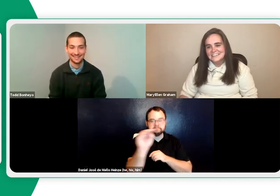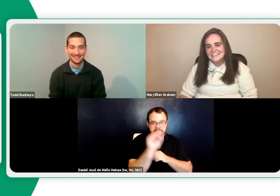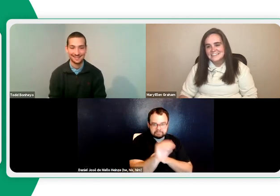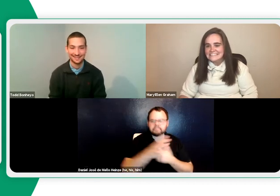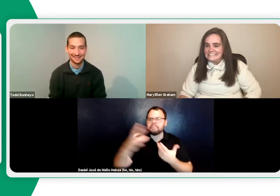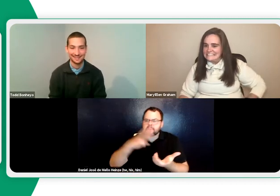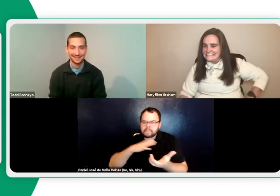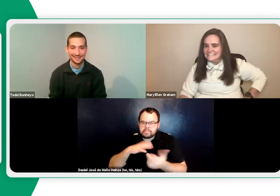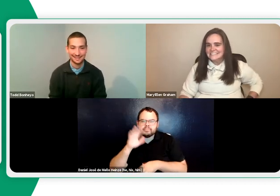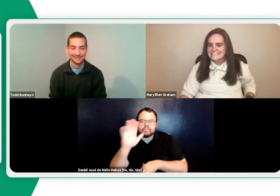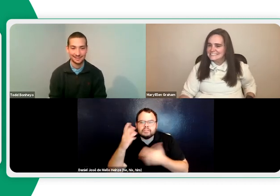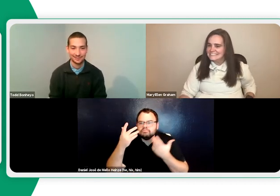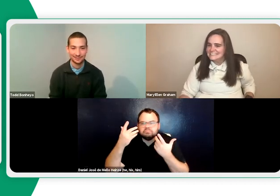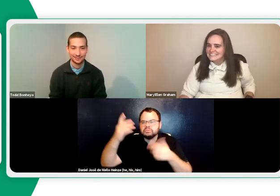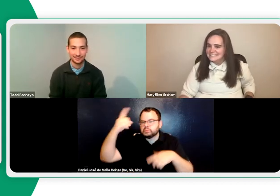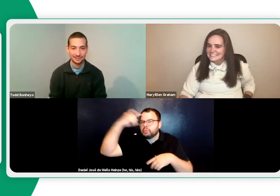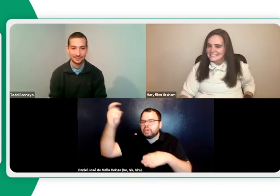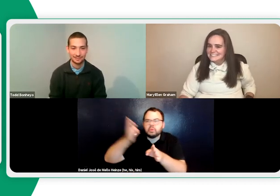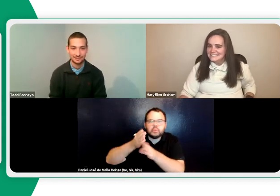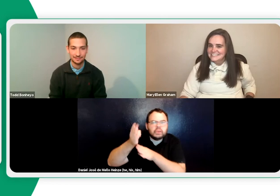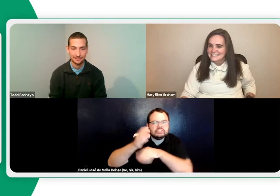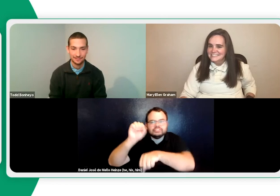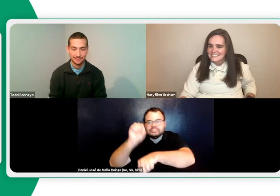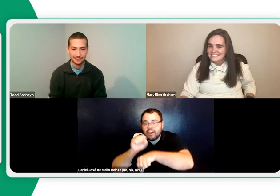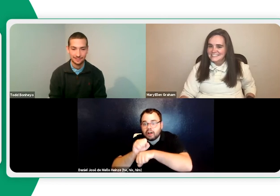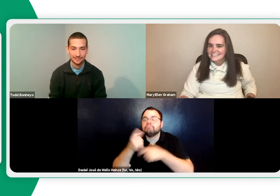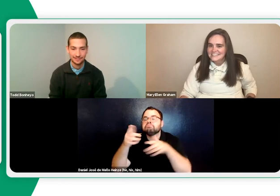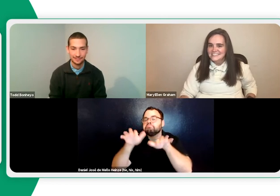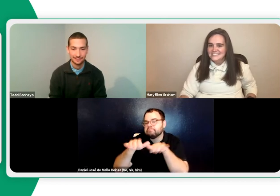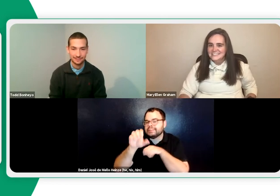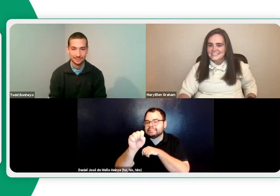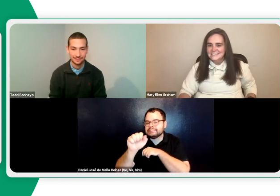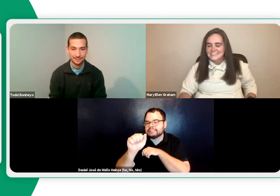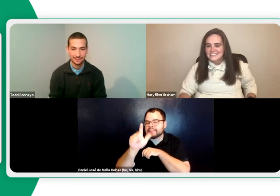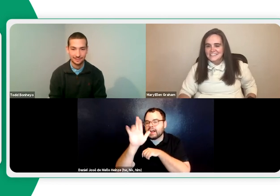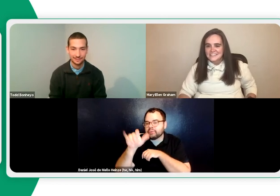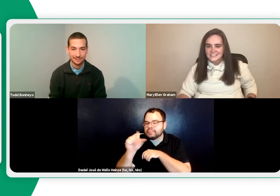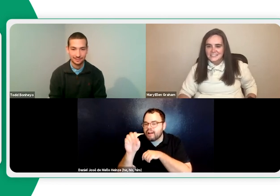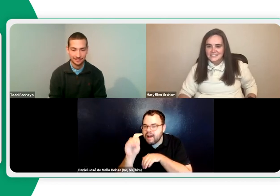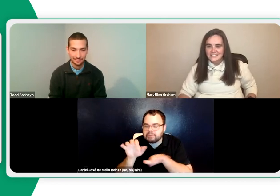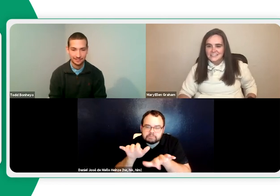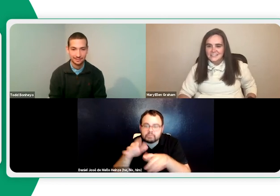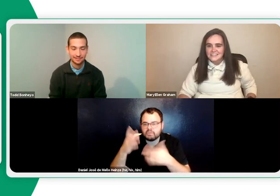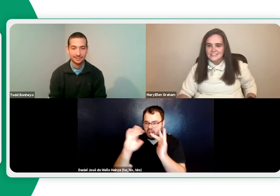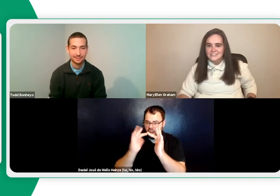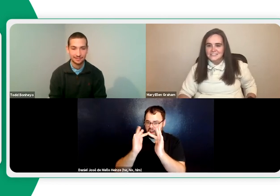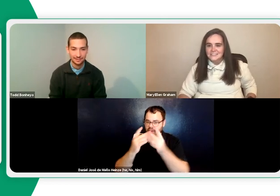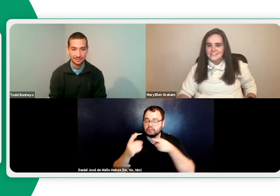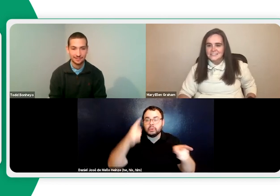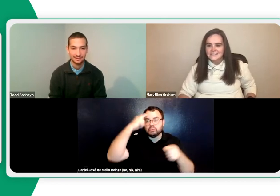dream car and how much does it cost? I want you to write that down. And your dream job or career. Go on to